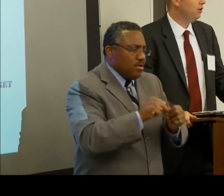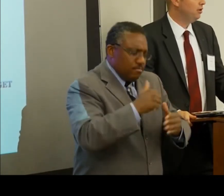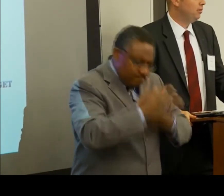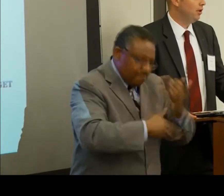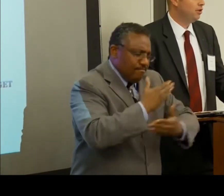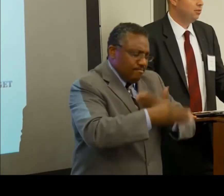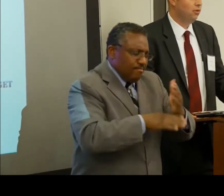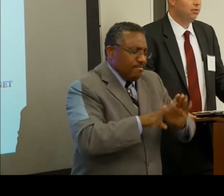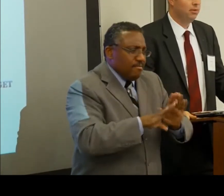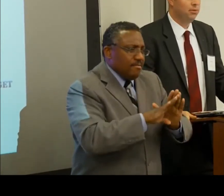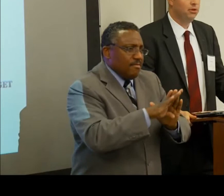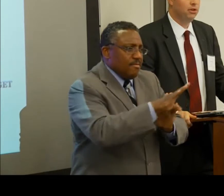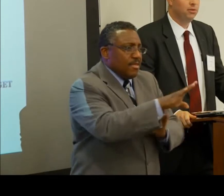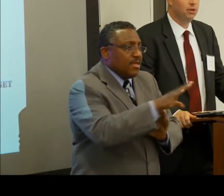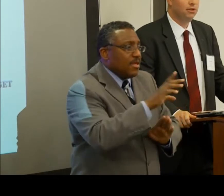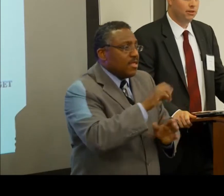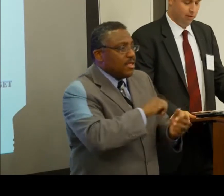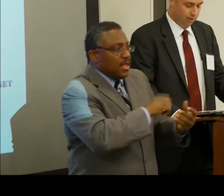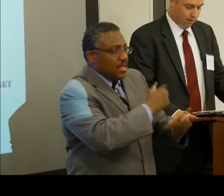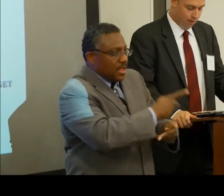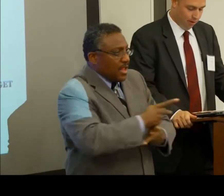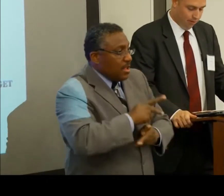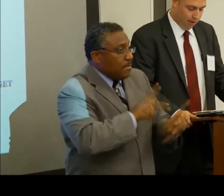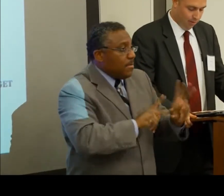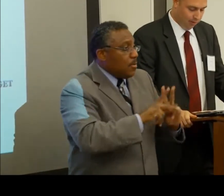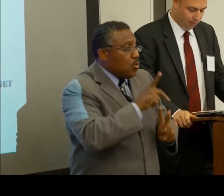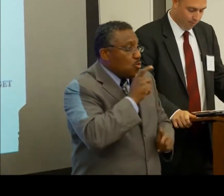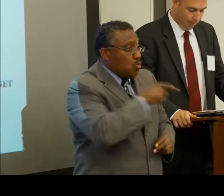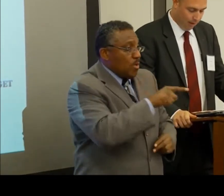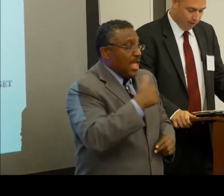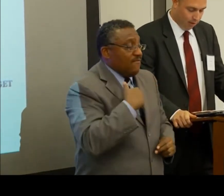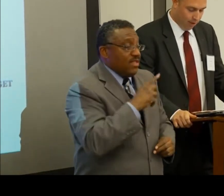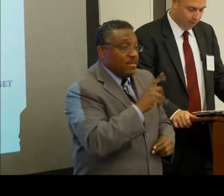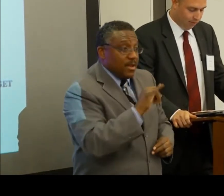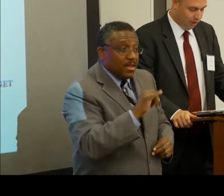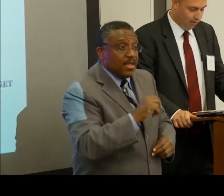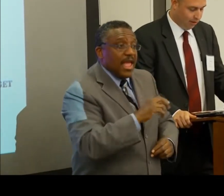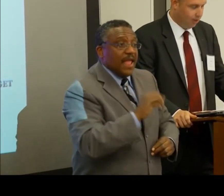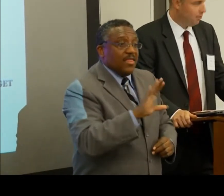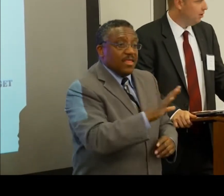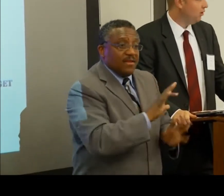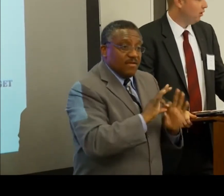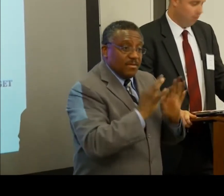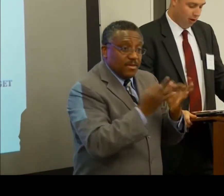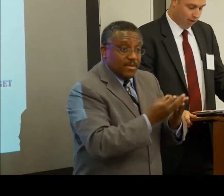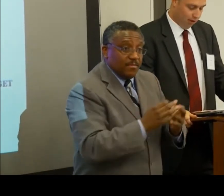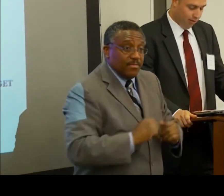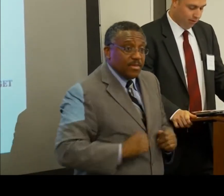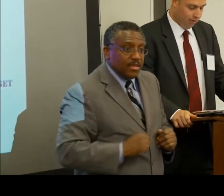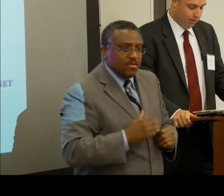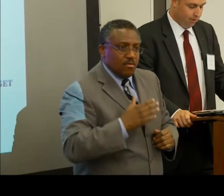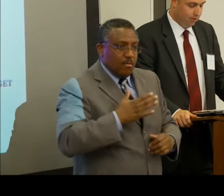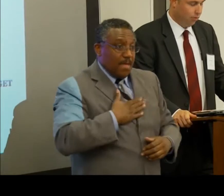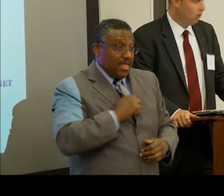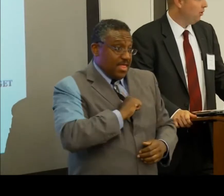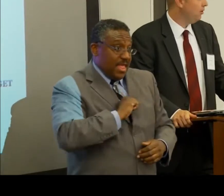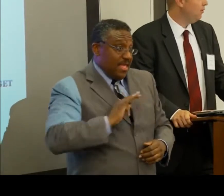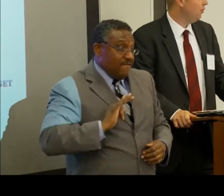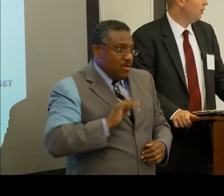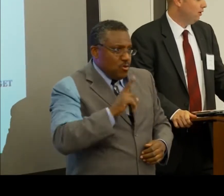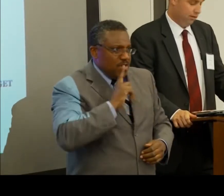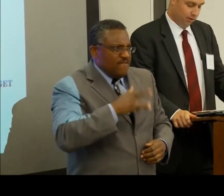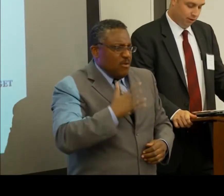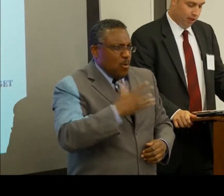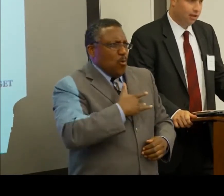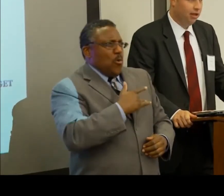vital function and providing support for people with disabilities and their families. On behalf of staff, I can say it's been an incredible honor to work